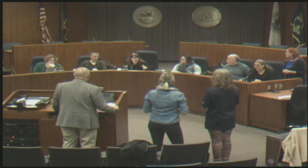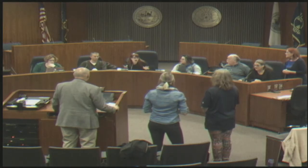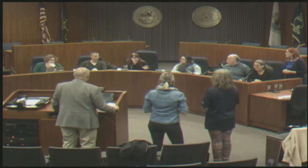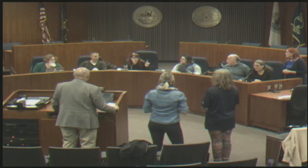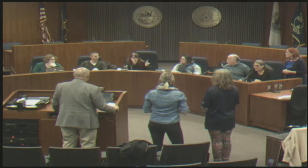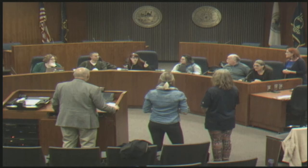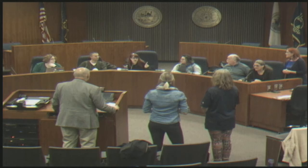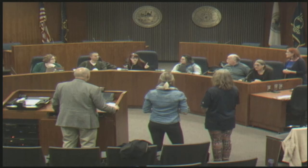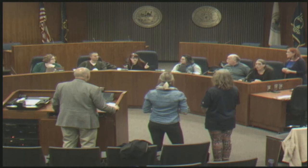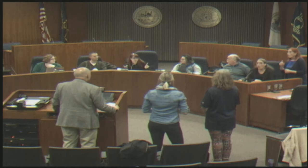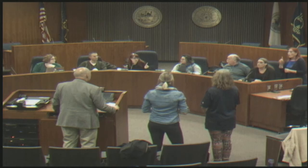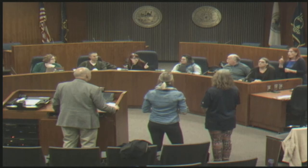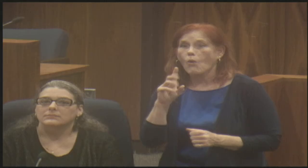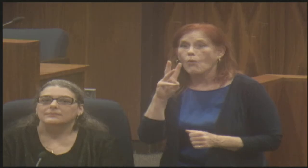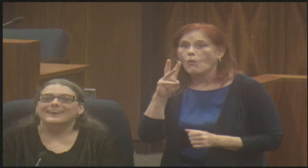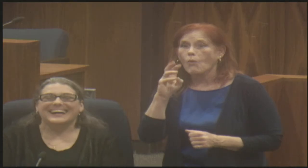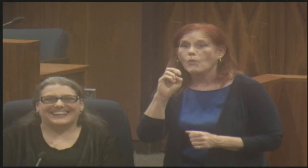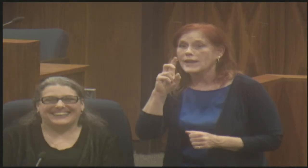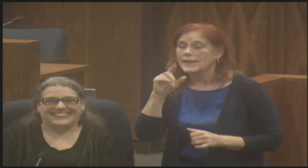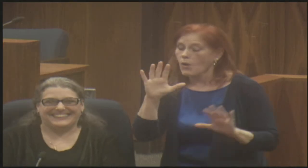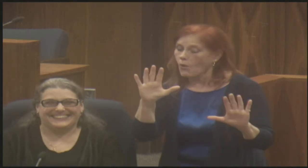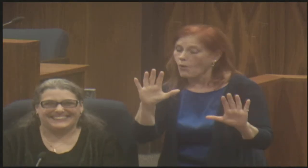And with that. Oh no, I have more.